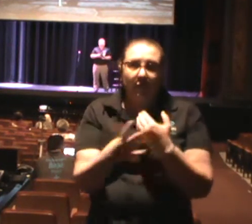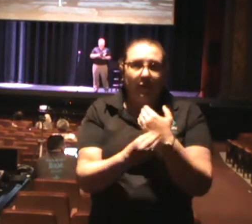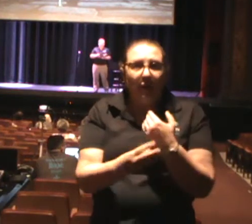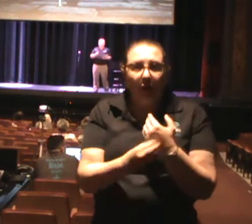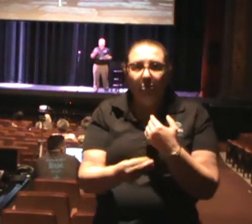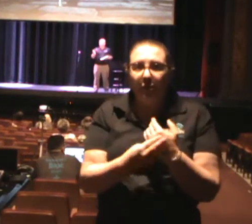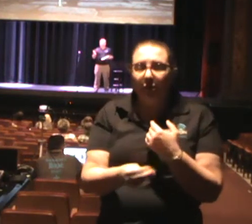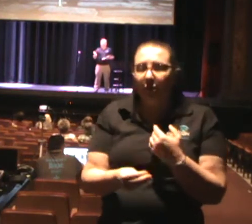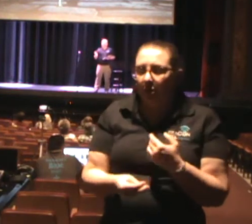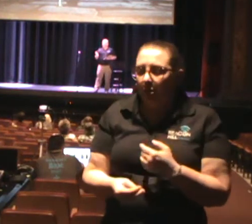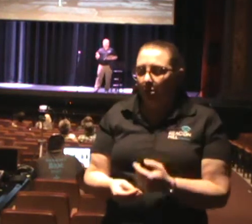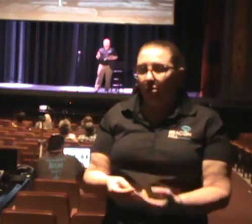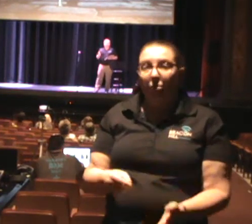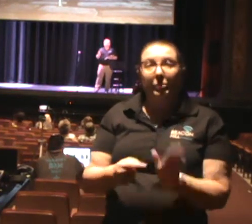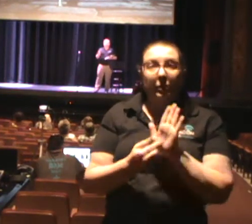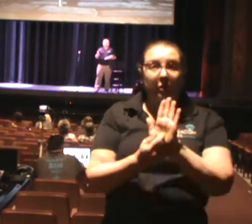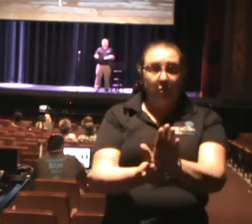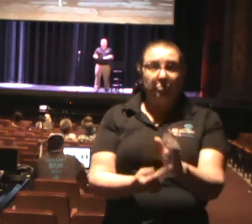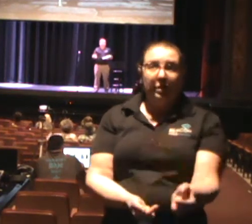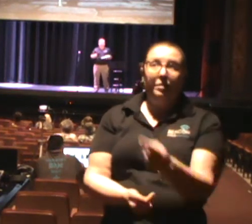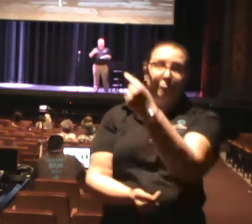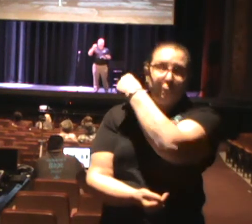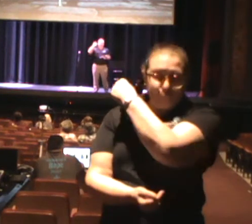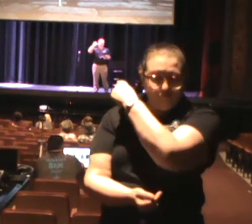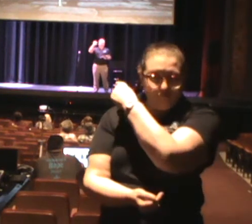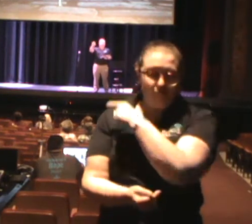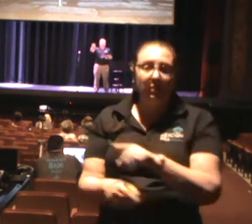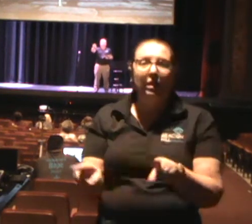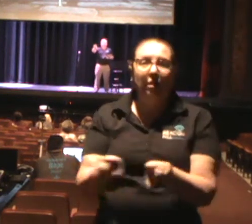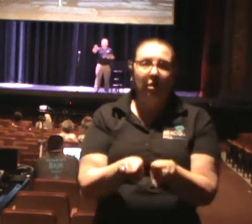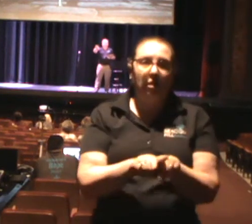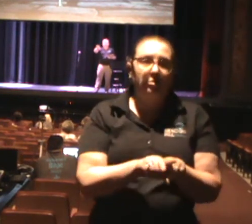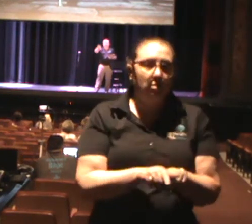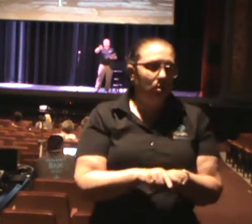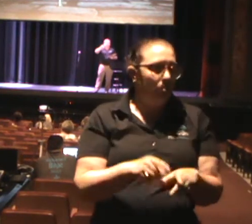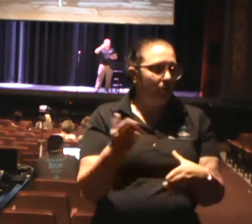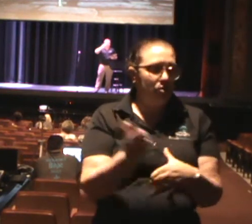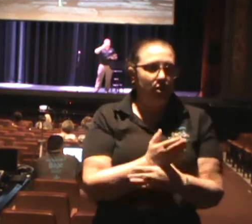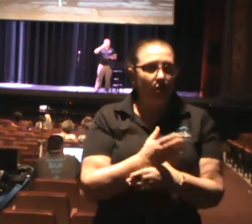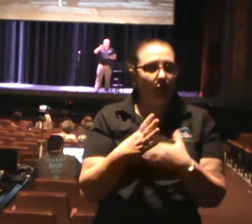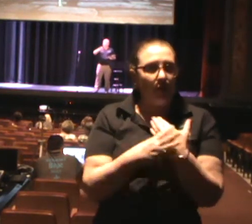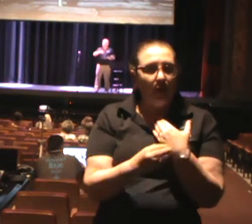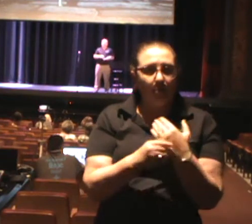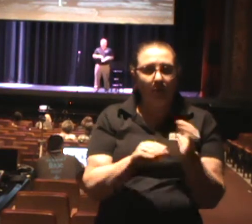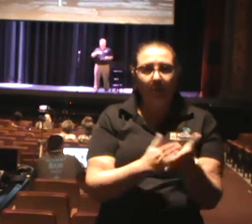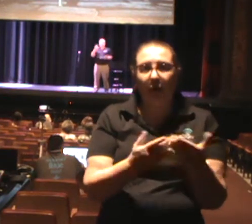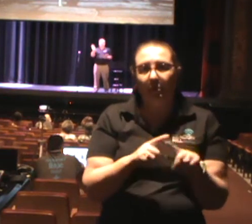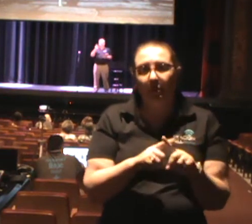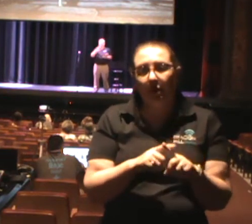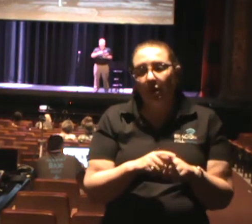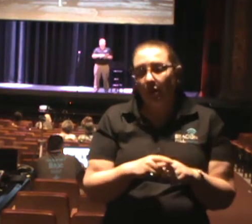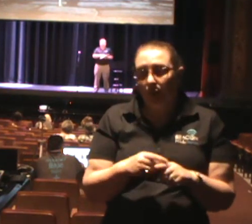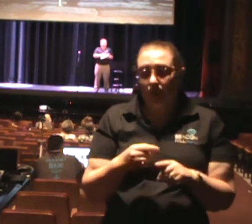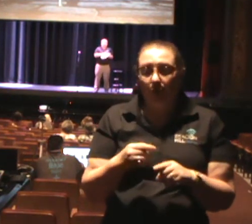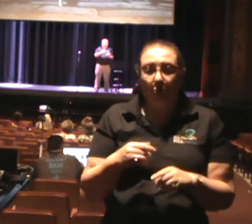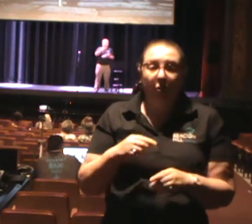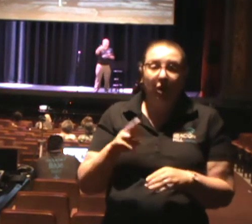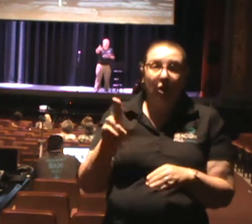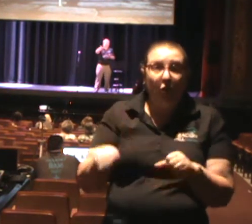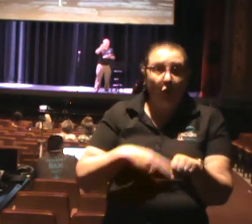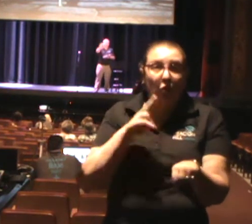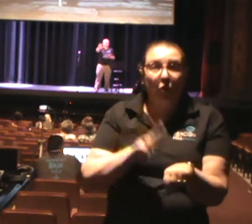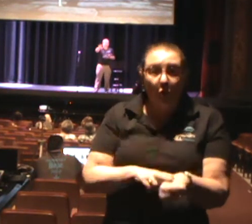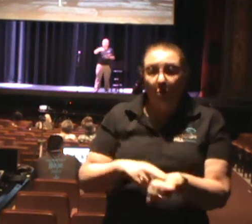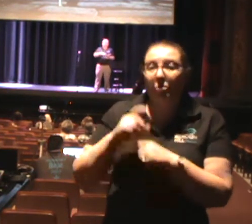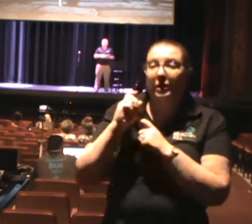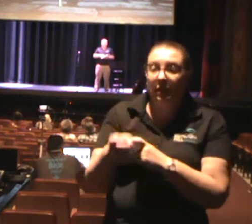We will also get you a copy of God's Word. If you don't have one, we used to give them out, write them out now because of COVID and just disaffected them. We want you